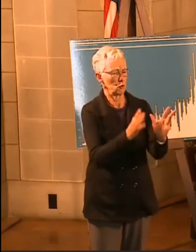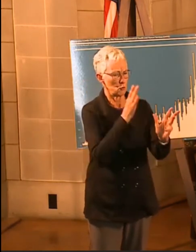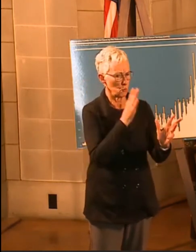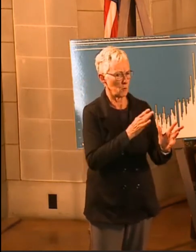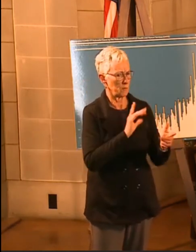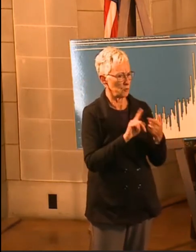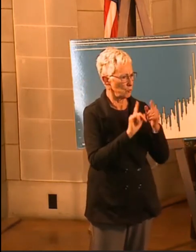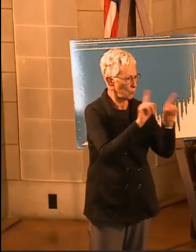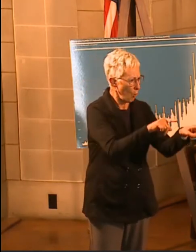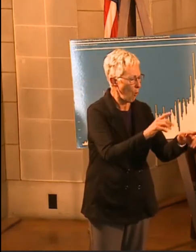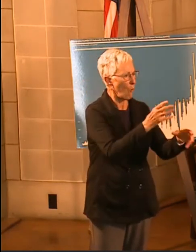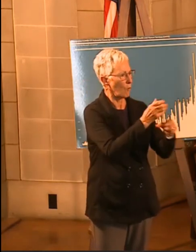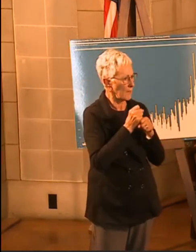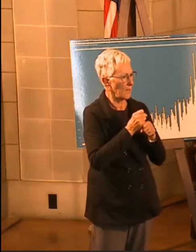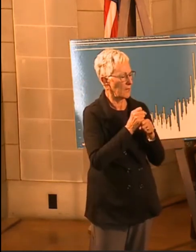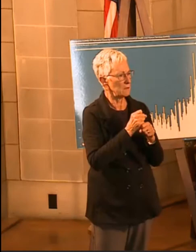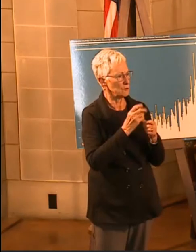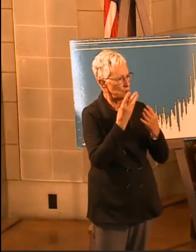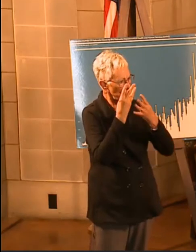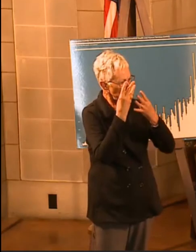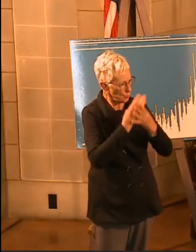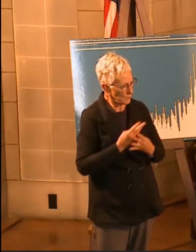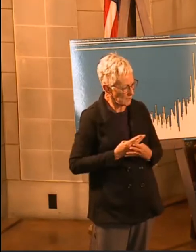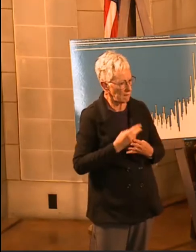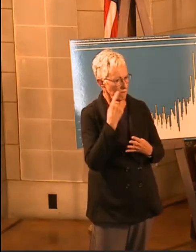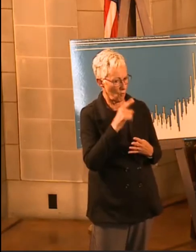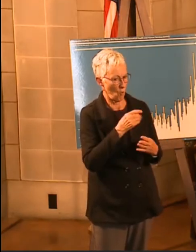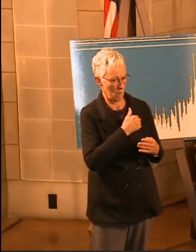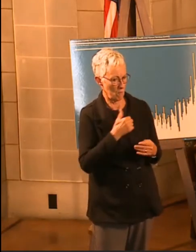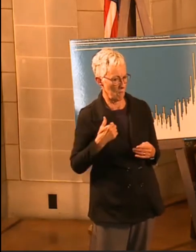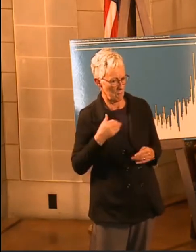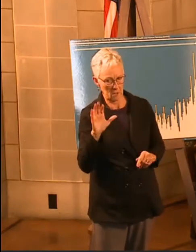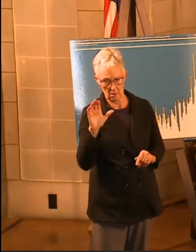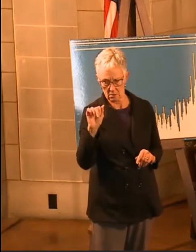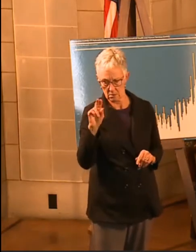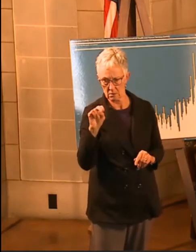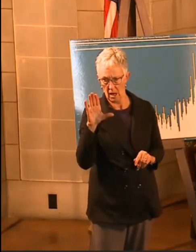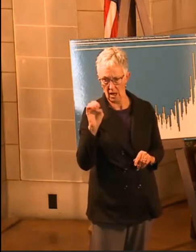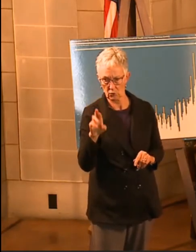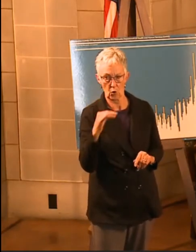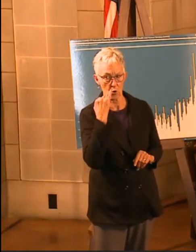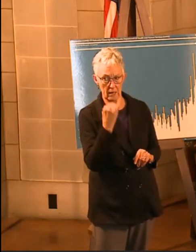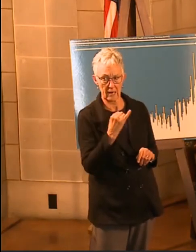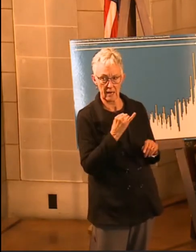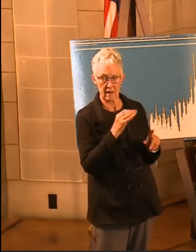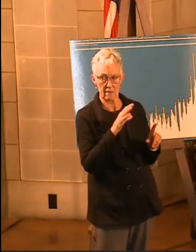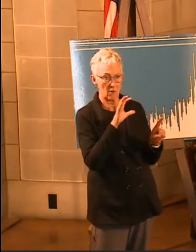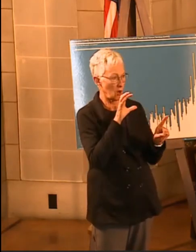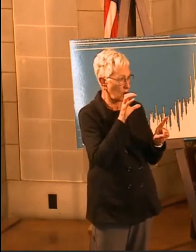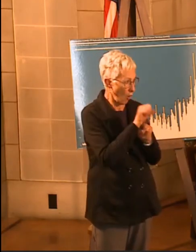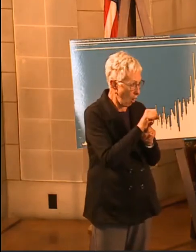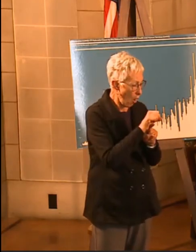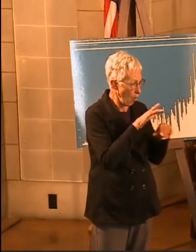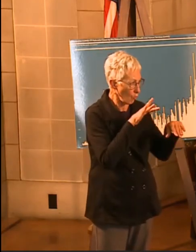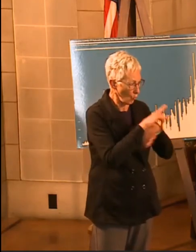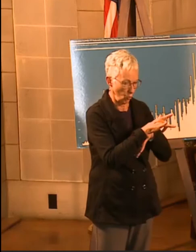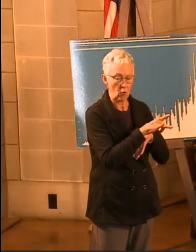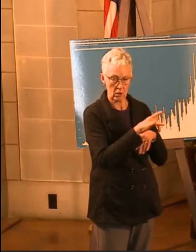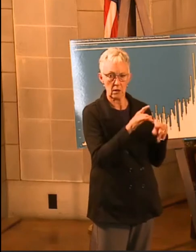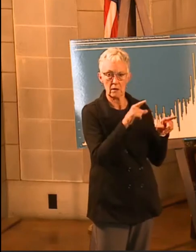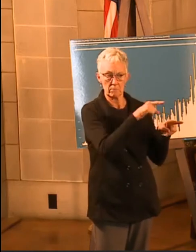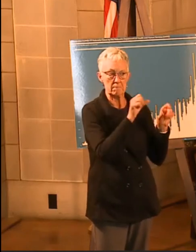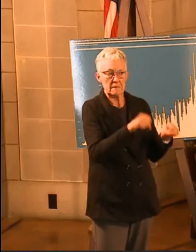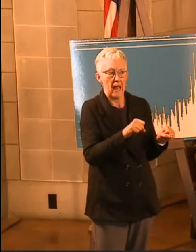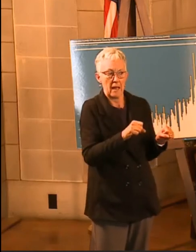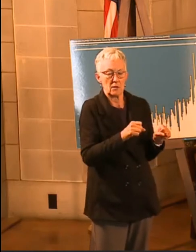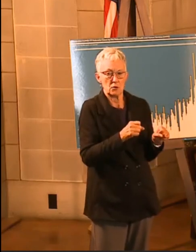screening, because scientific evidence tells us that early detection of breast cancer improves the likelihood of survival. The good news